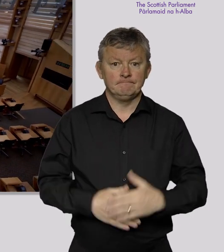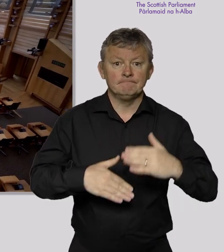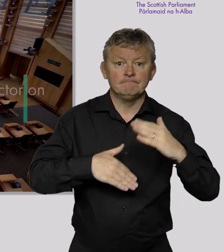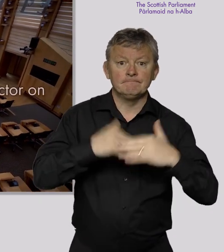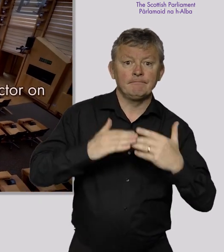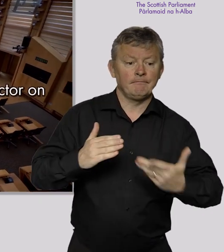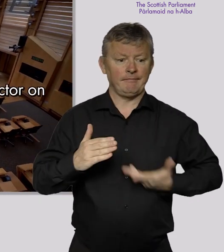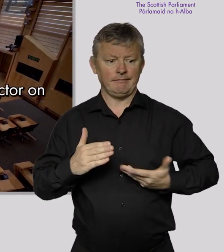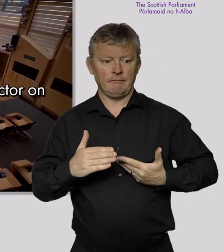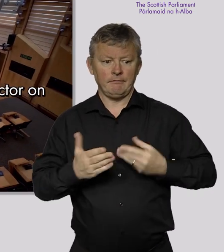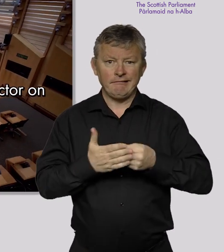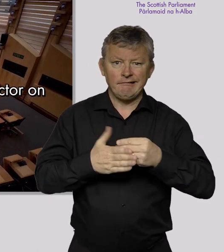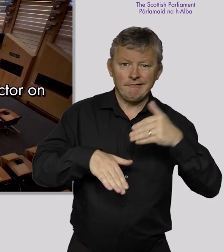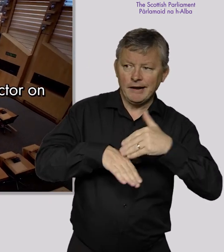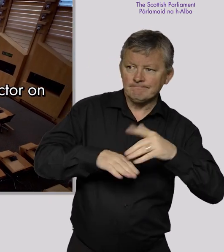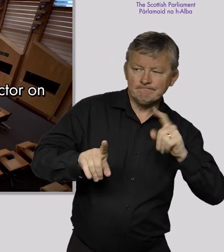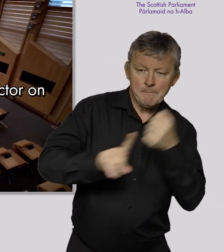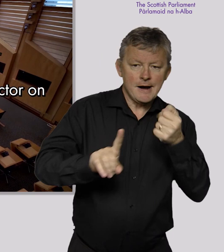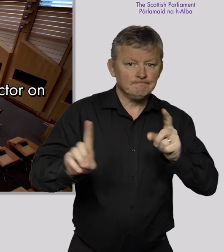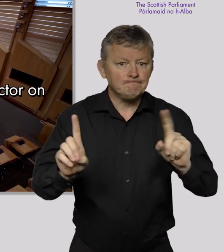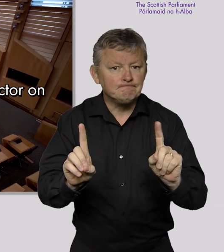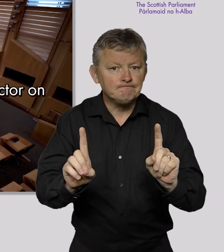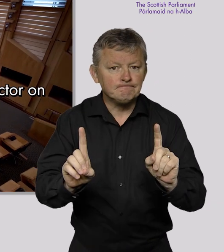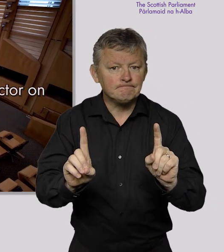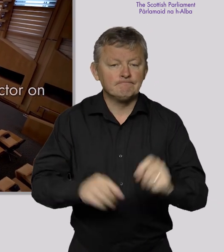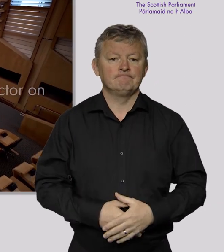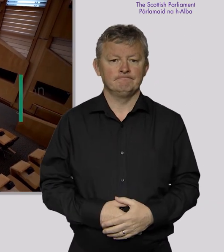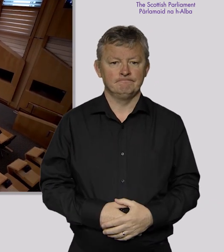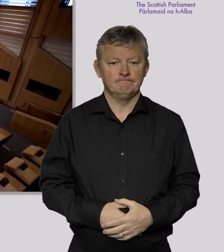The Impact of the Construction Sector on the Economy